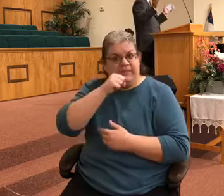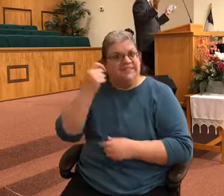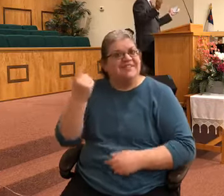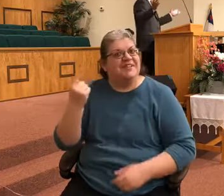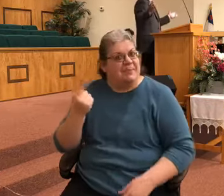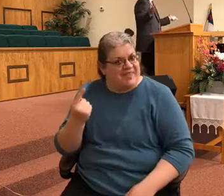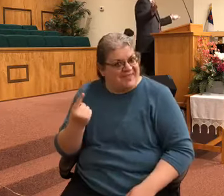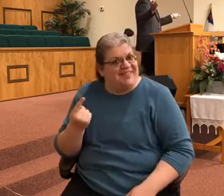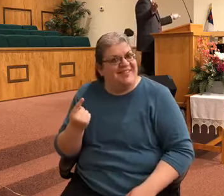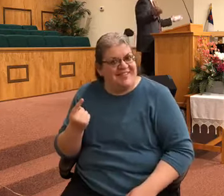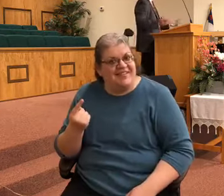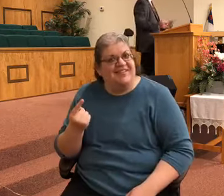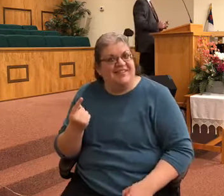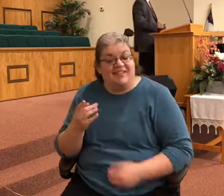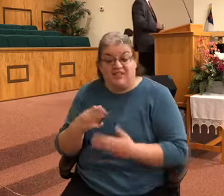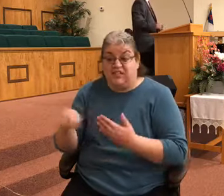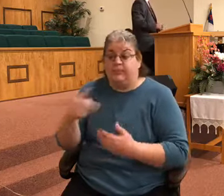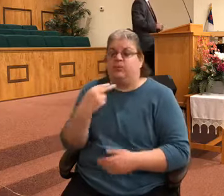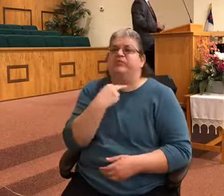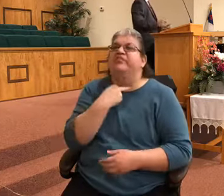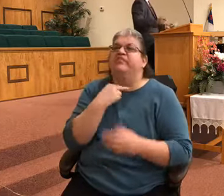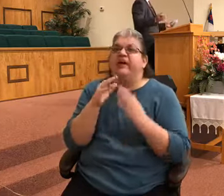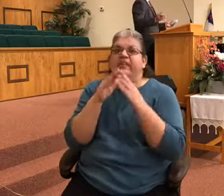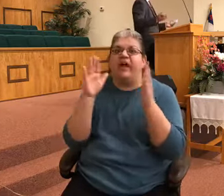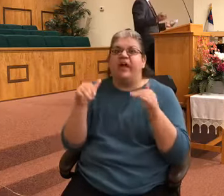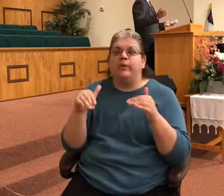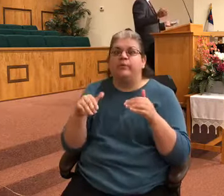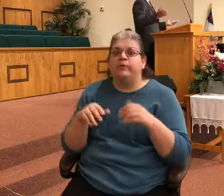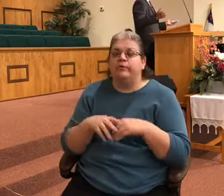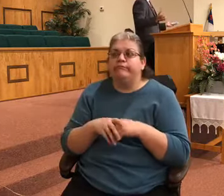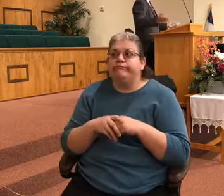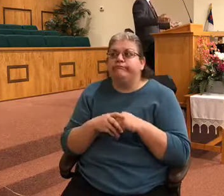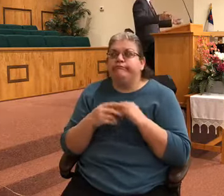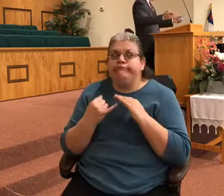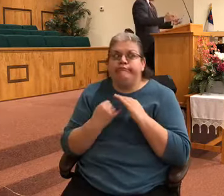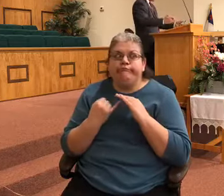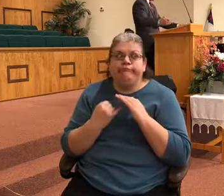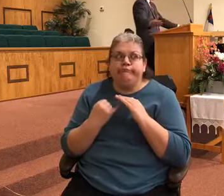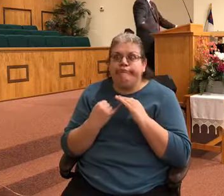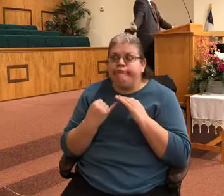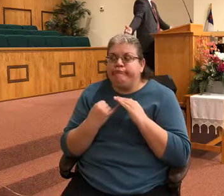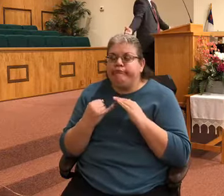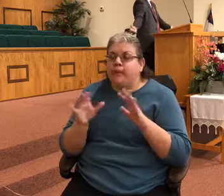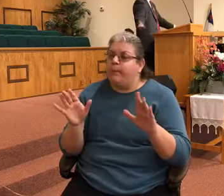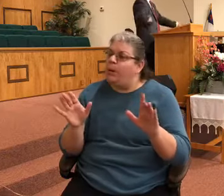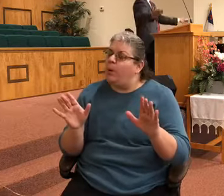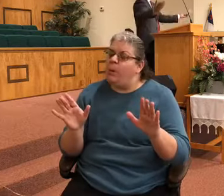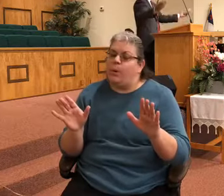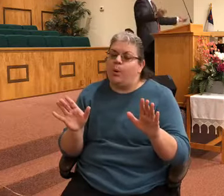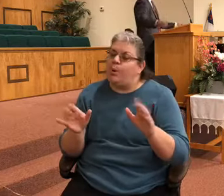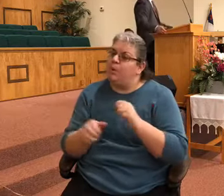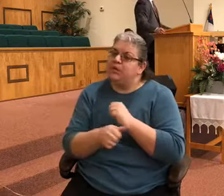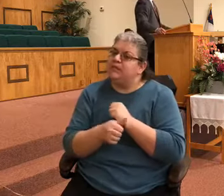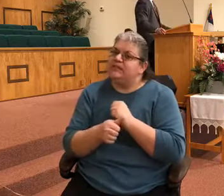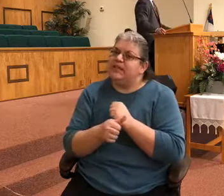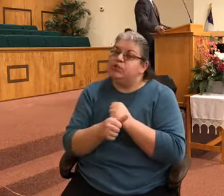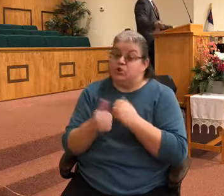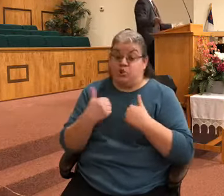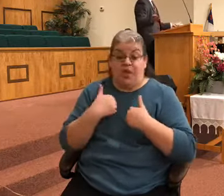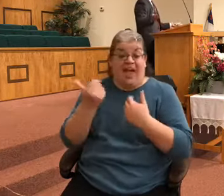stuck in the house and yet the danger is if you've got everything this world could ask for you can relax